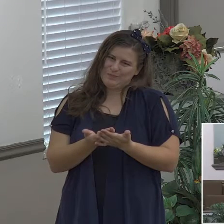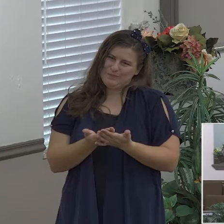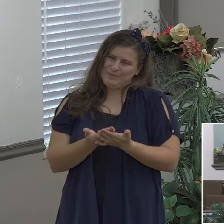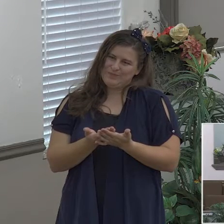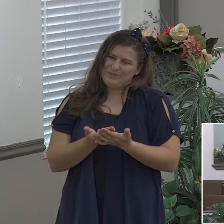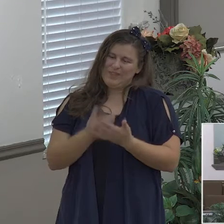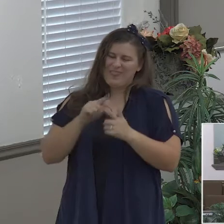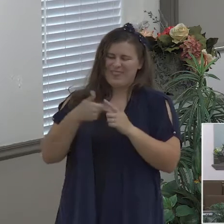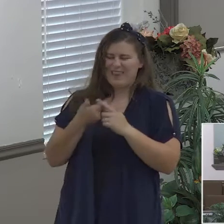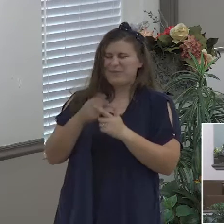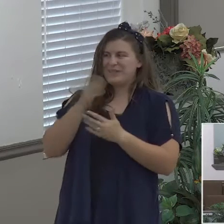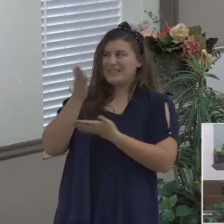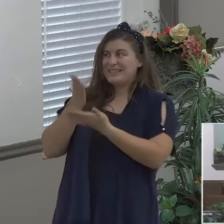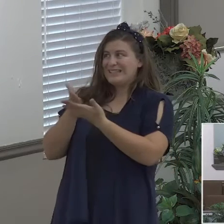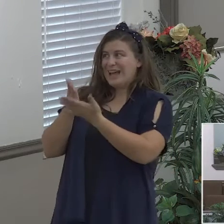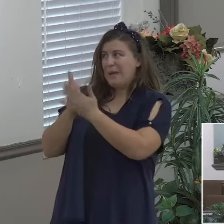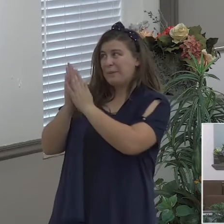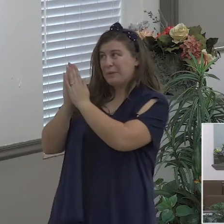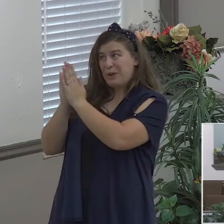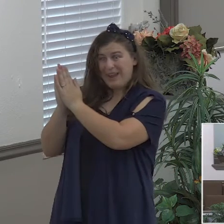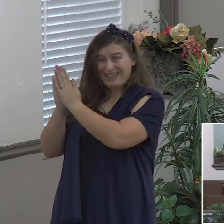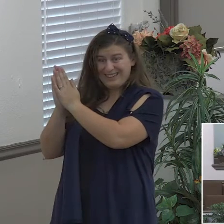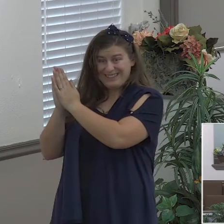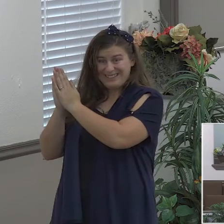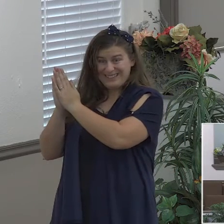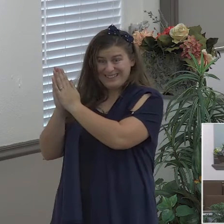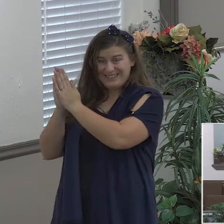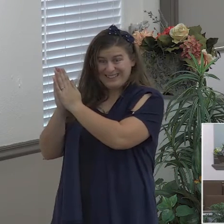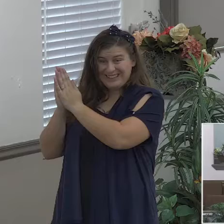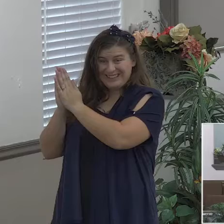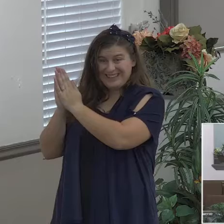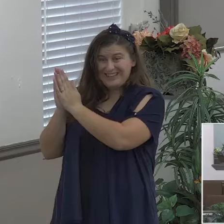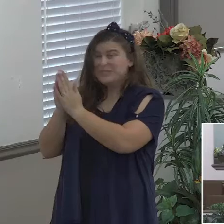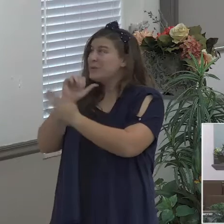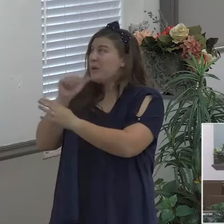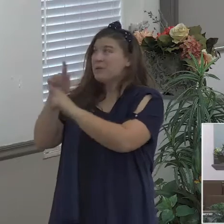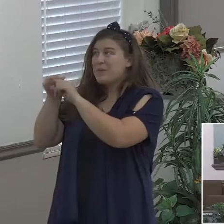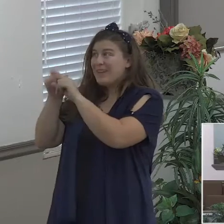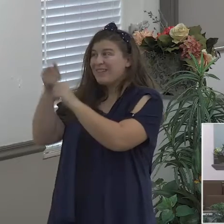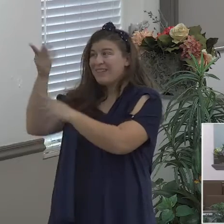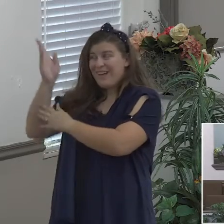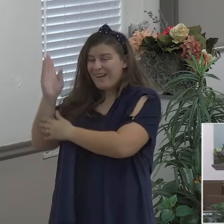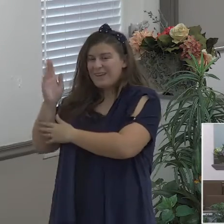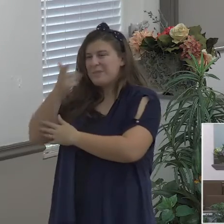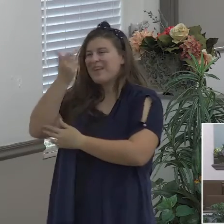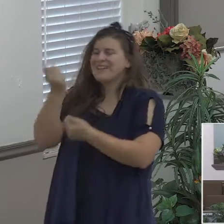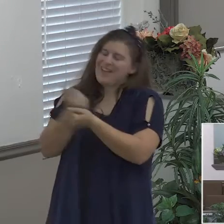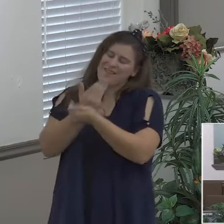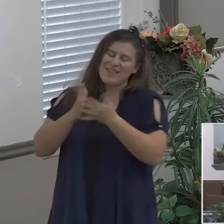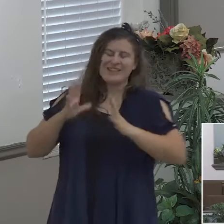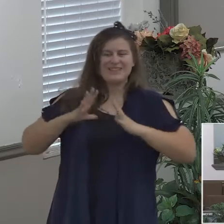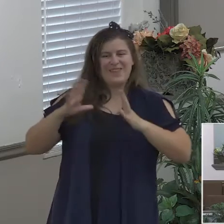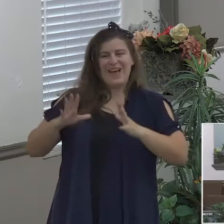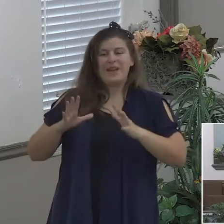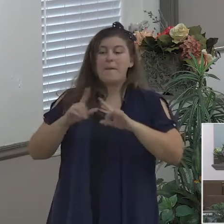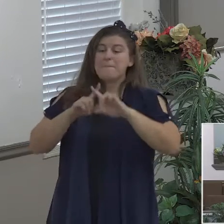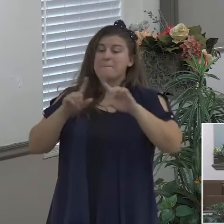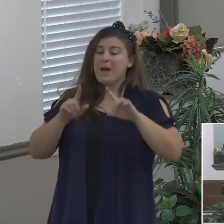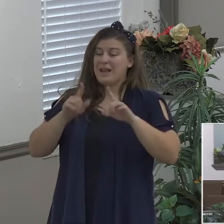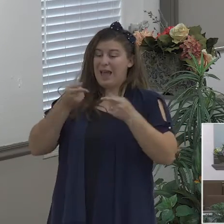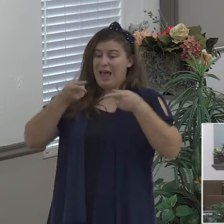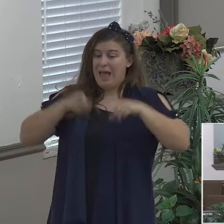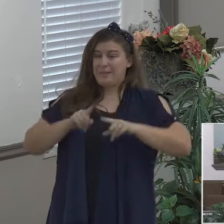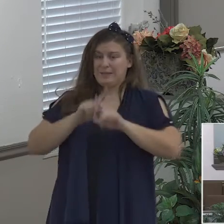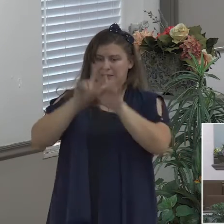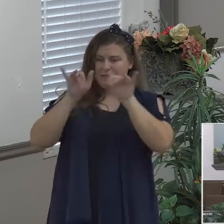it's true it's when you and I get under the circumstances all of a sudden our prayer life